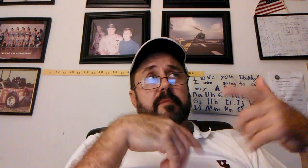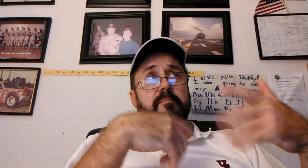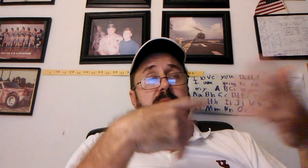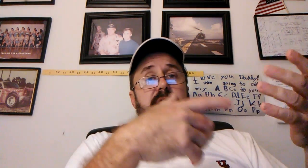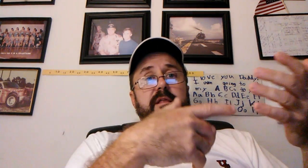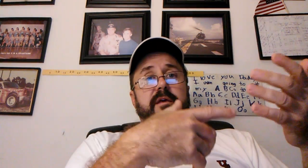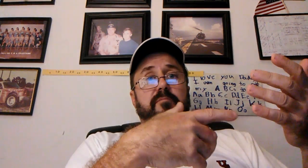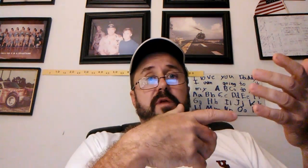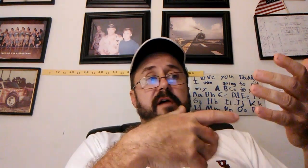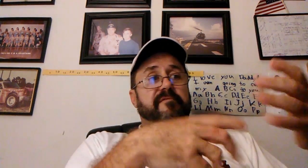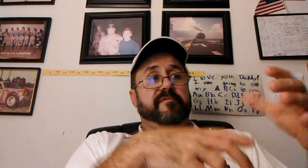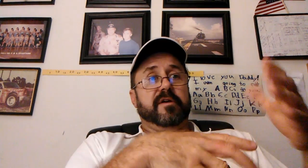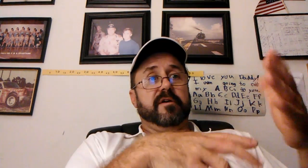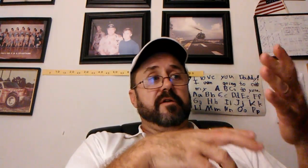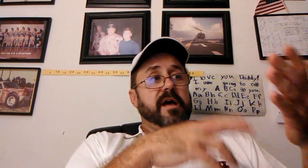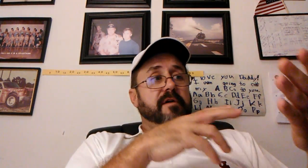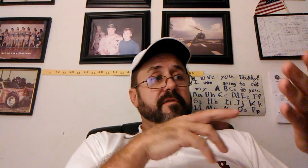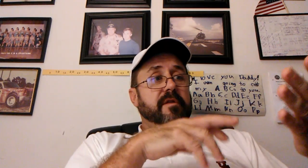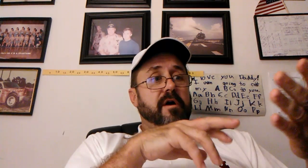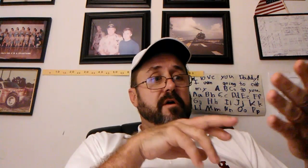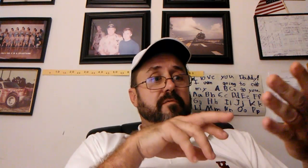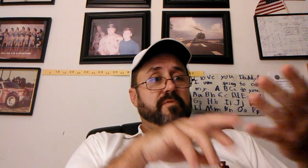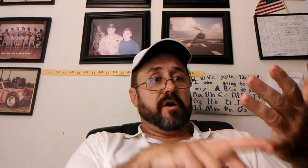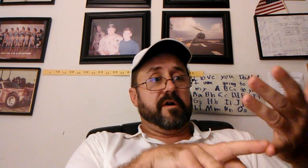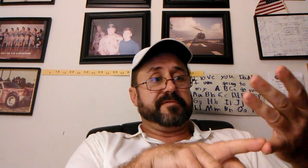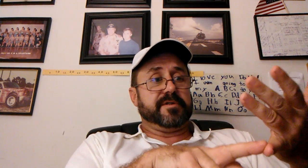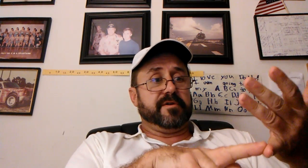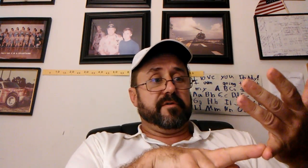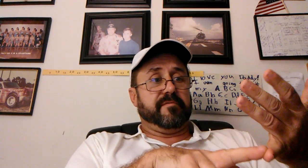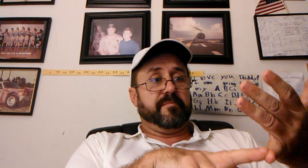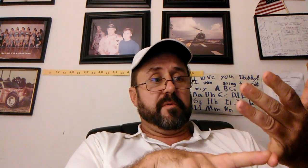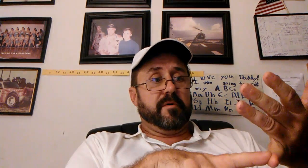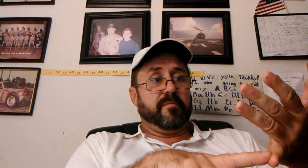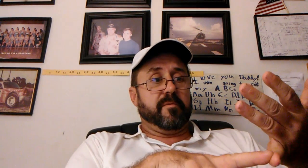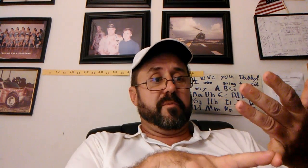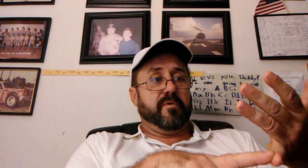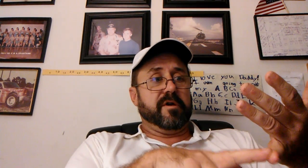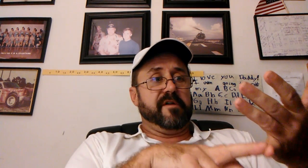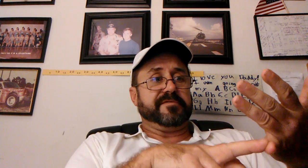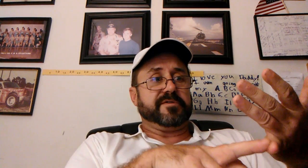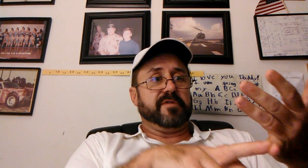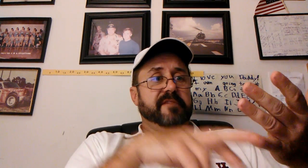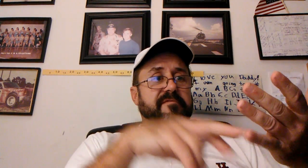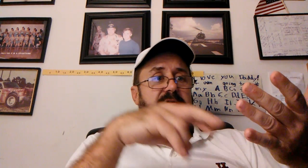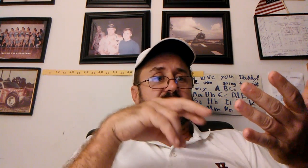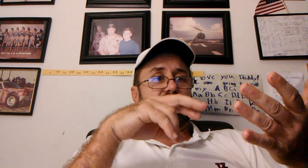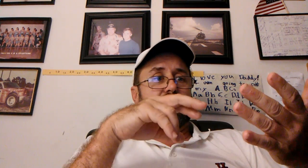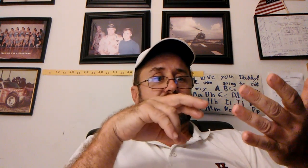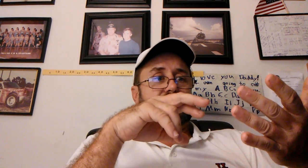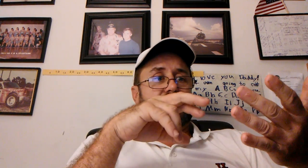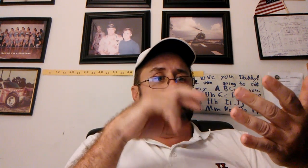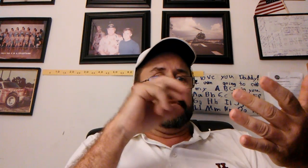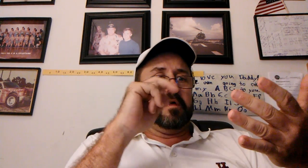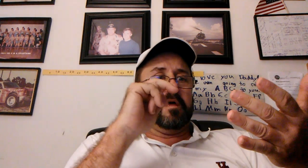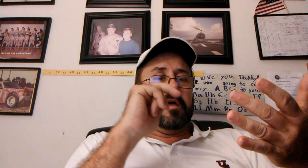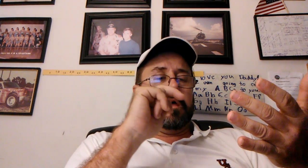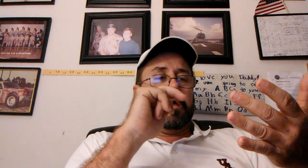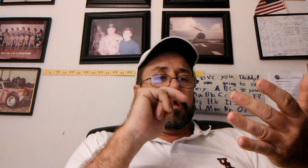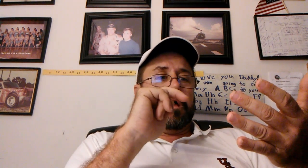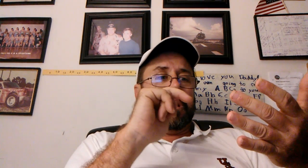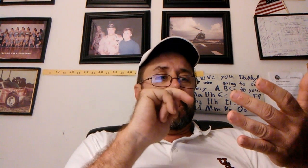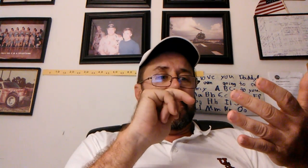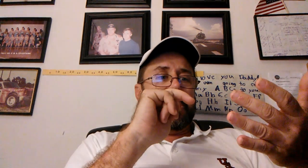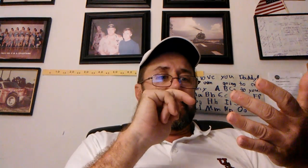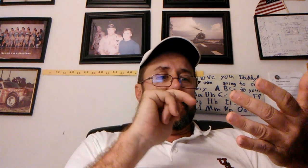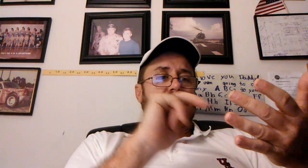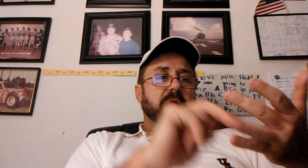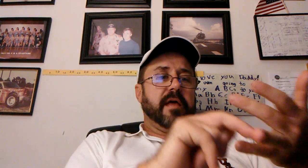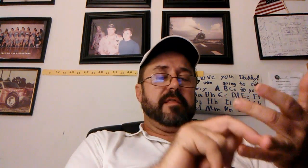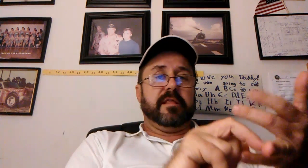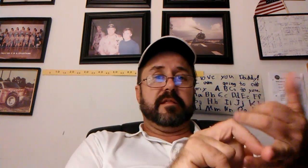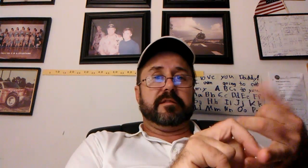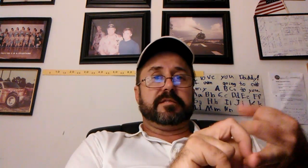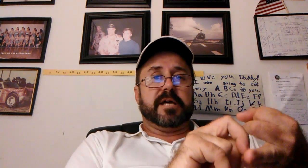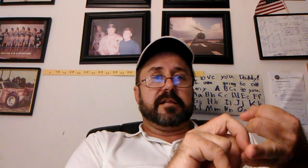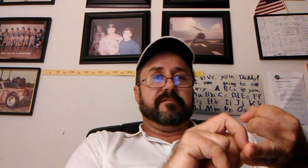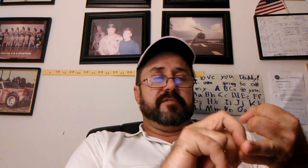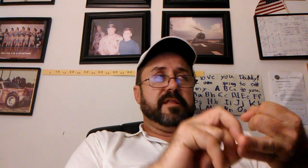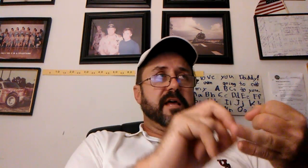Immediately, when I figured out, oh, the officer, reporting officer left information out, and then the detective did